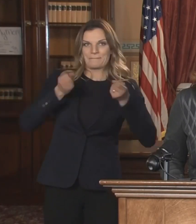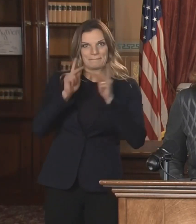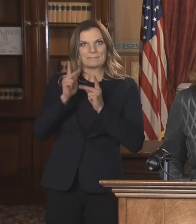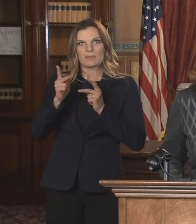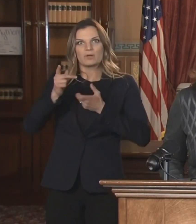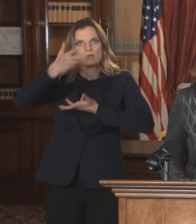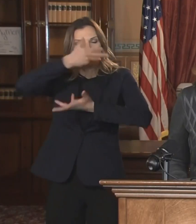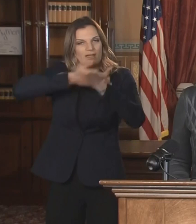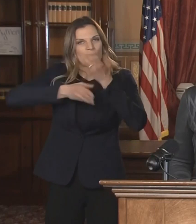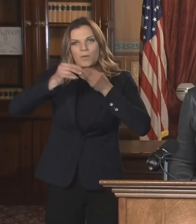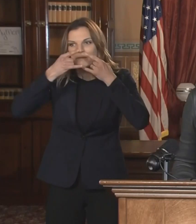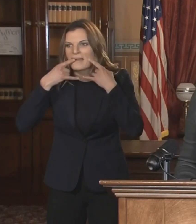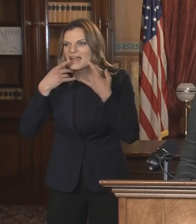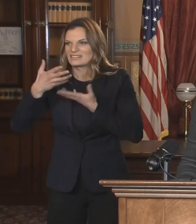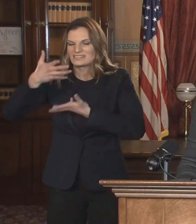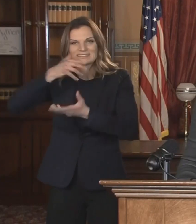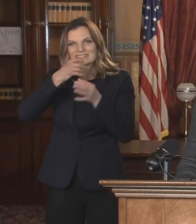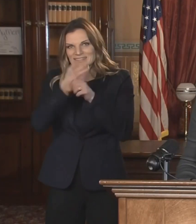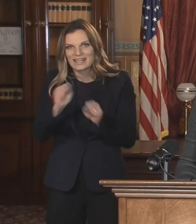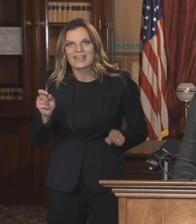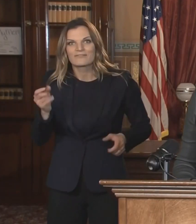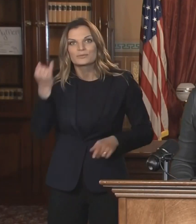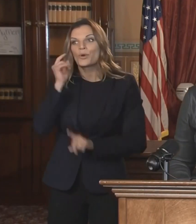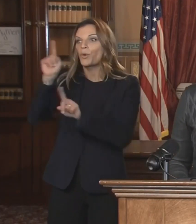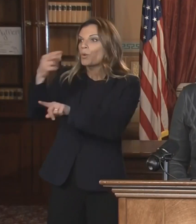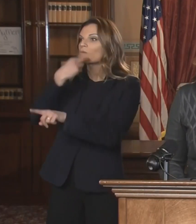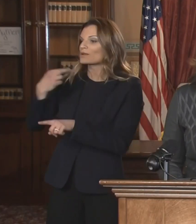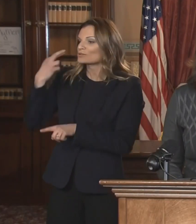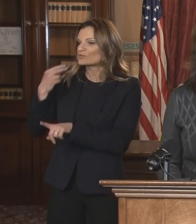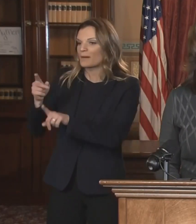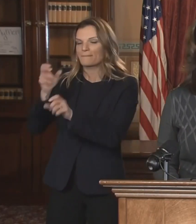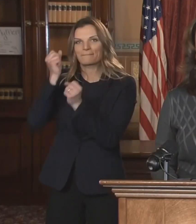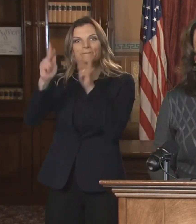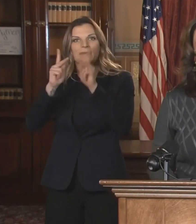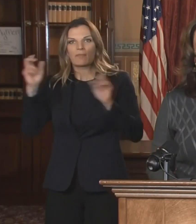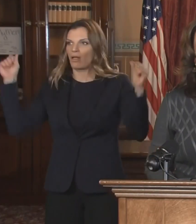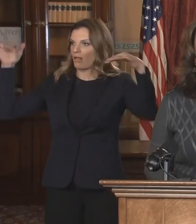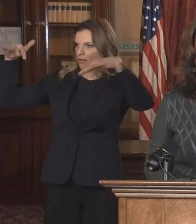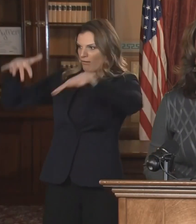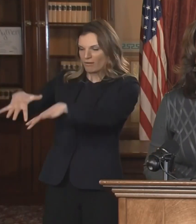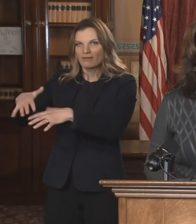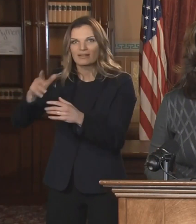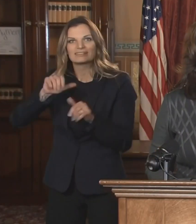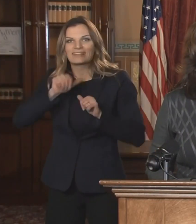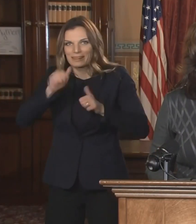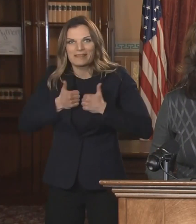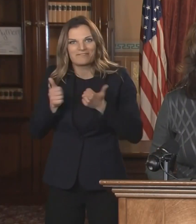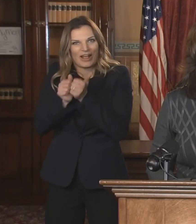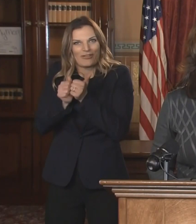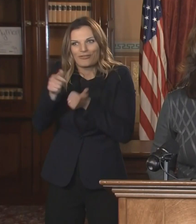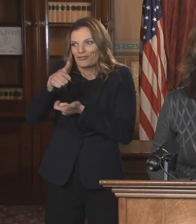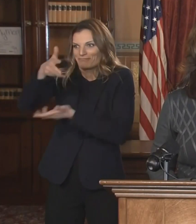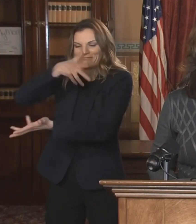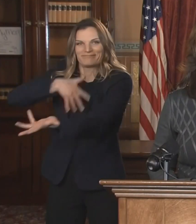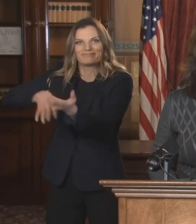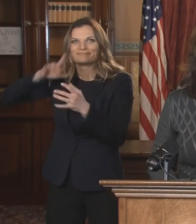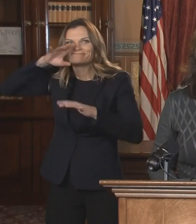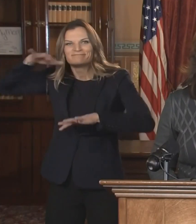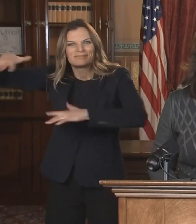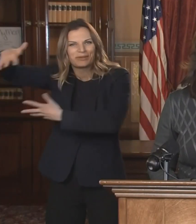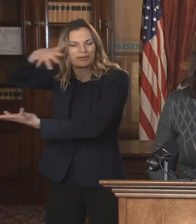in terms of how many households are, are there are represented there and inherently unmasked because people are eating. That's just, uh,